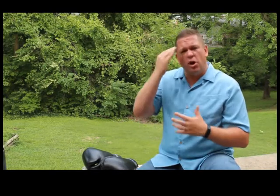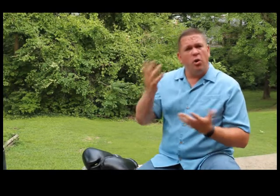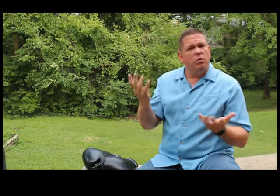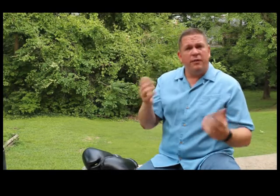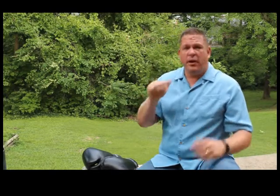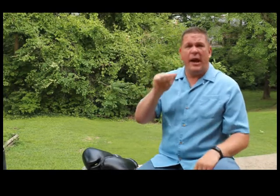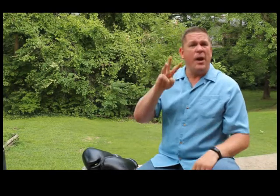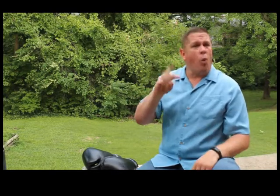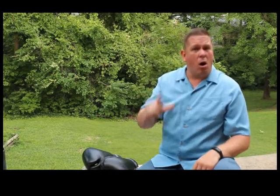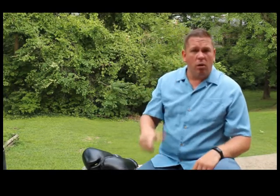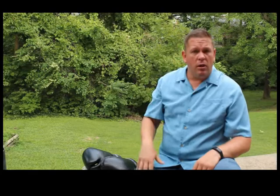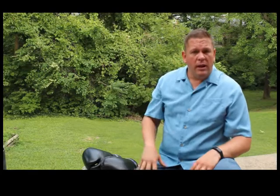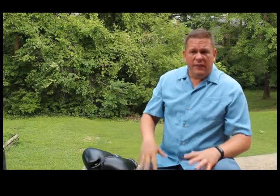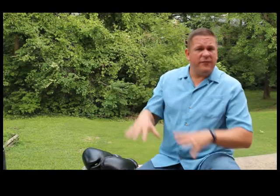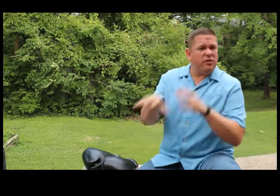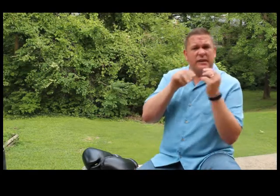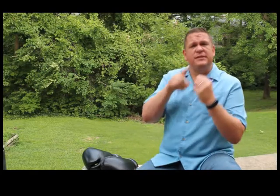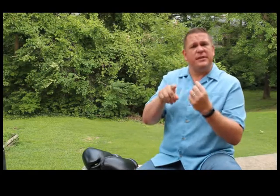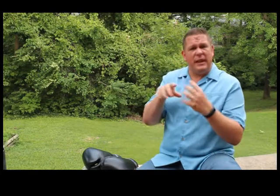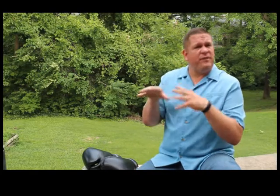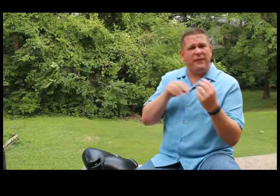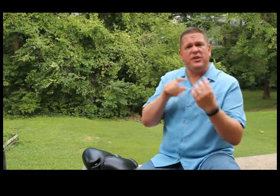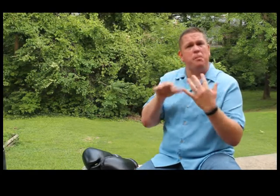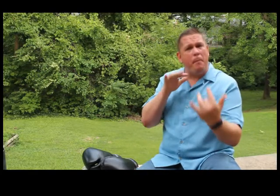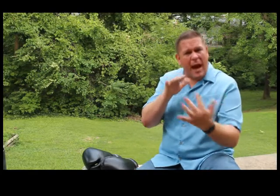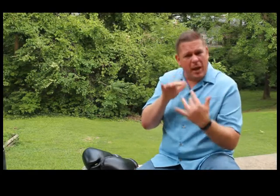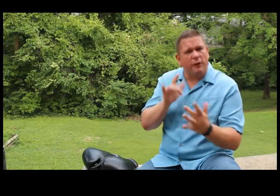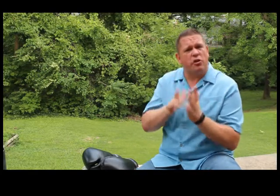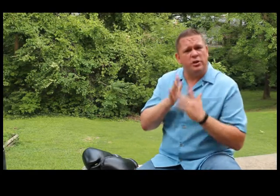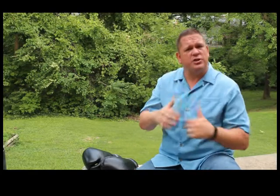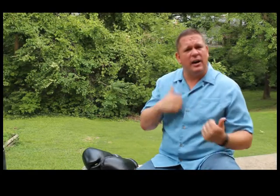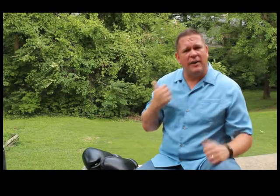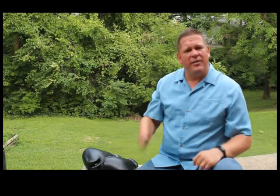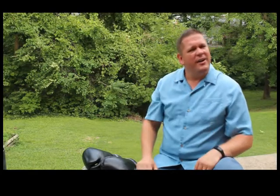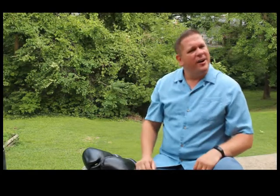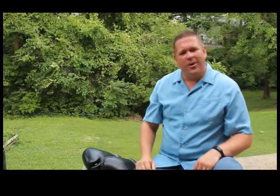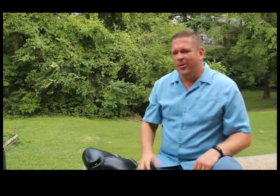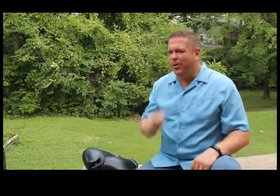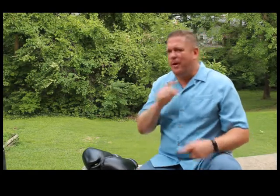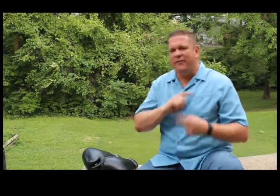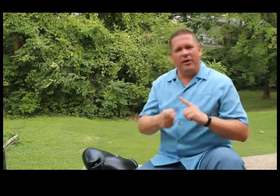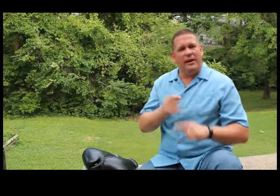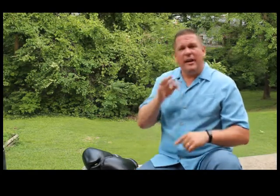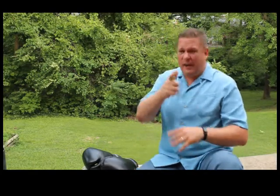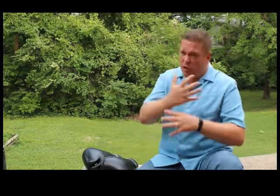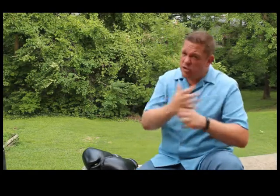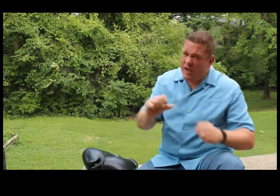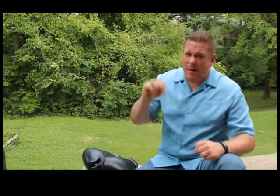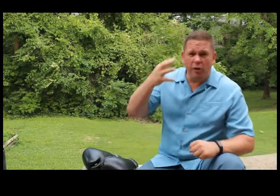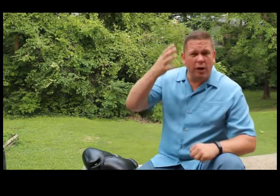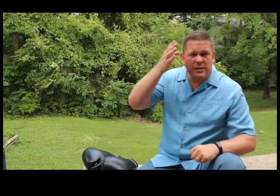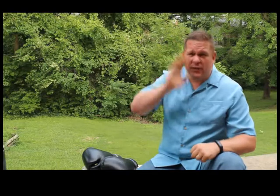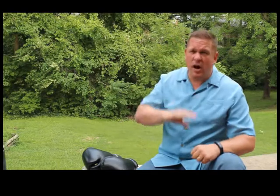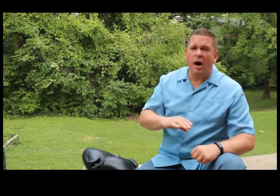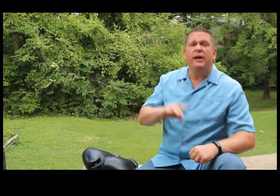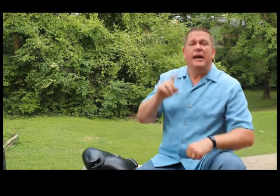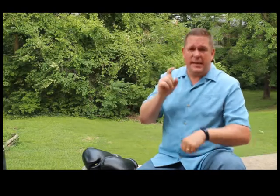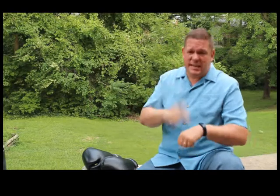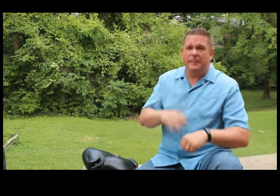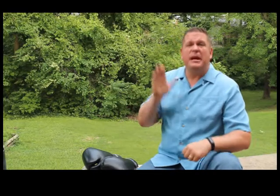know, they're AWOL. They've left this battle of the Christian life. Oh, no, no, my friend. If you're saved by the grace of God, it's time to